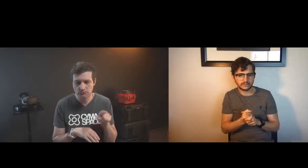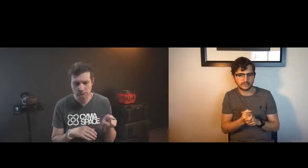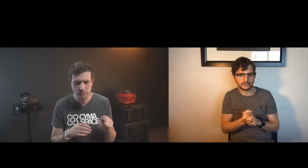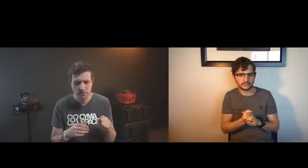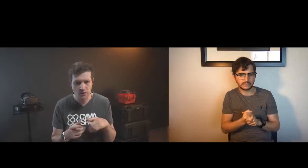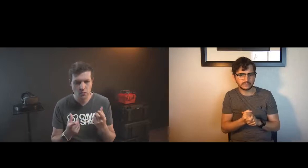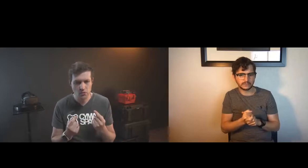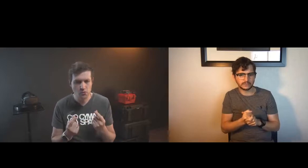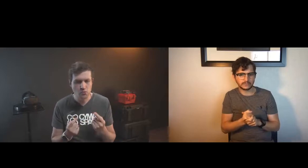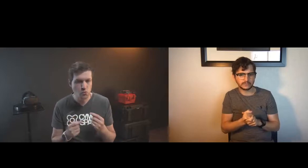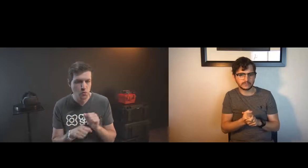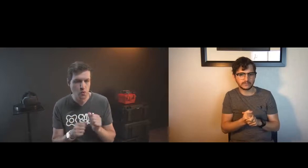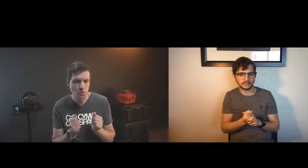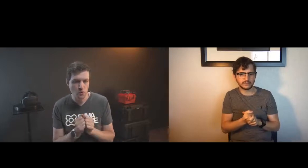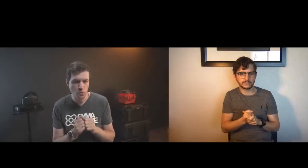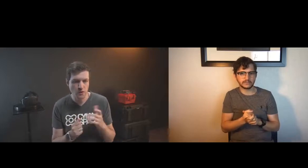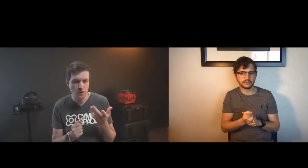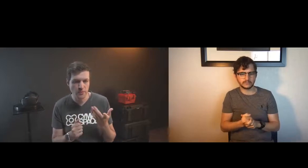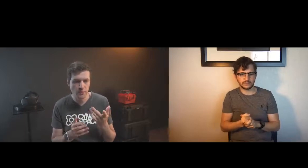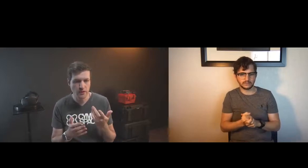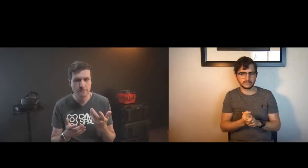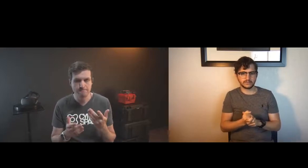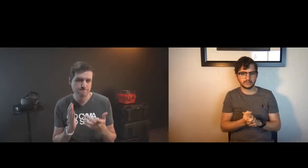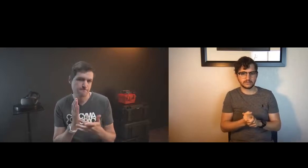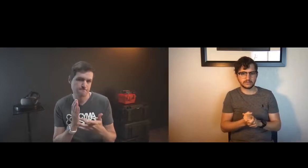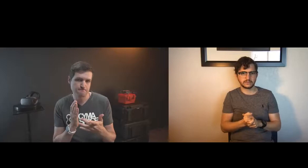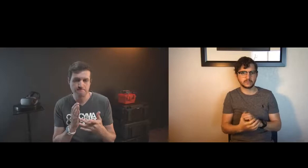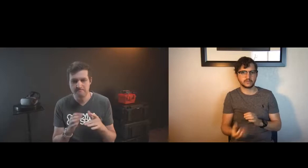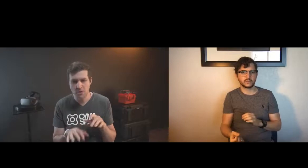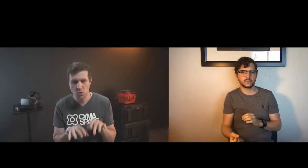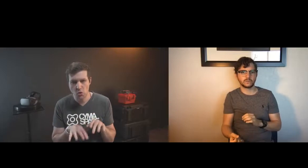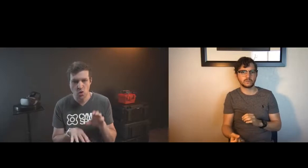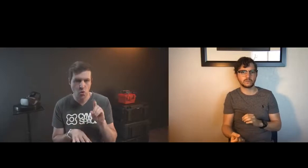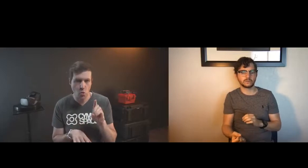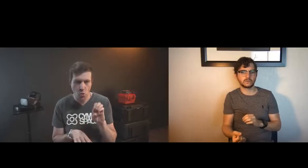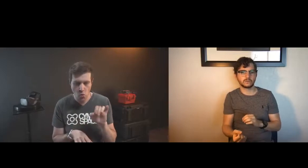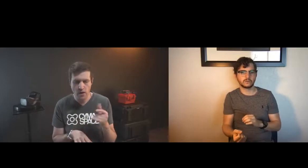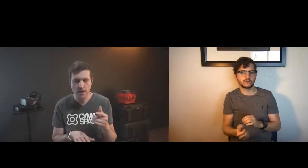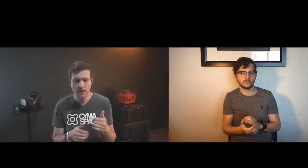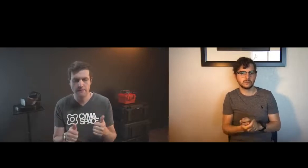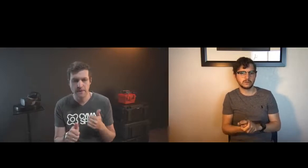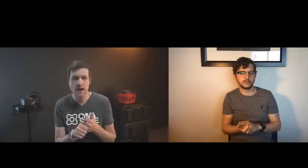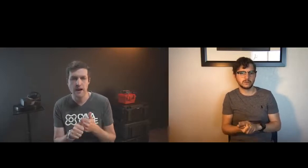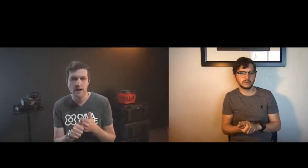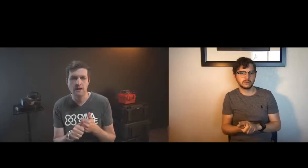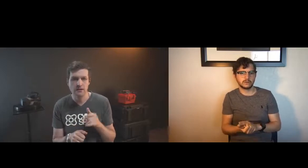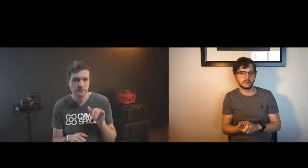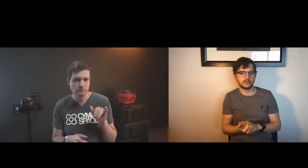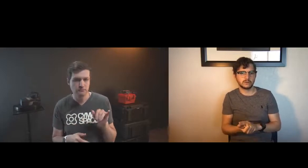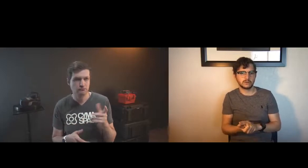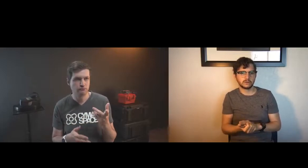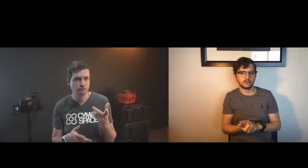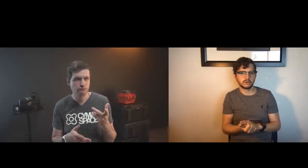videos this morning presenter from england and he's working with coding